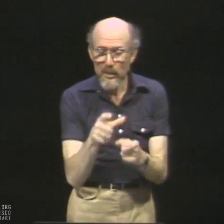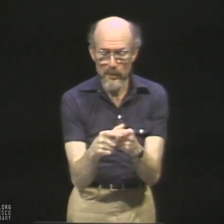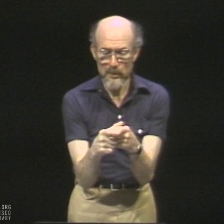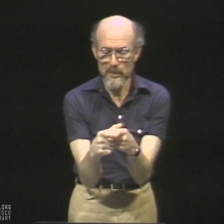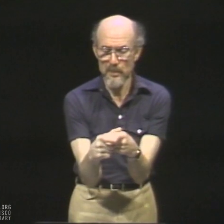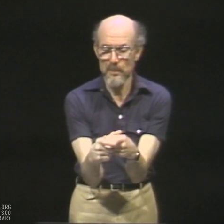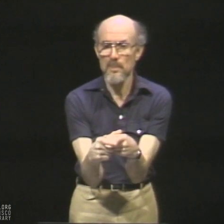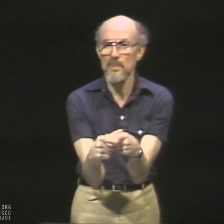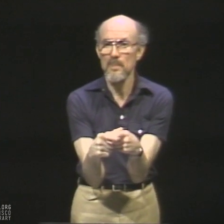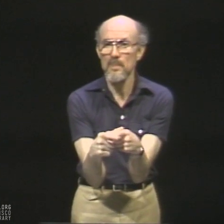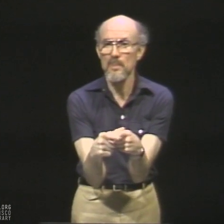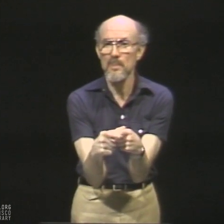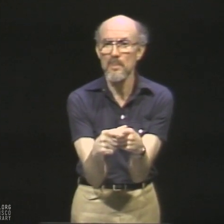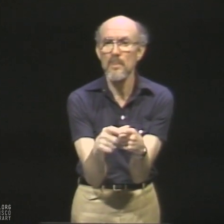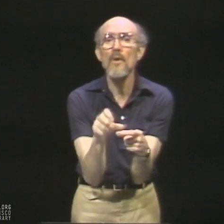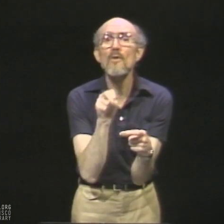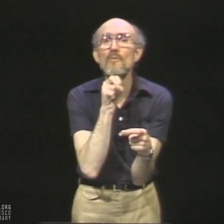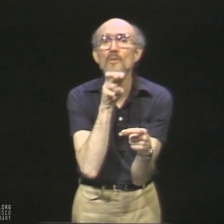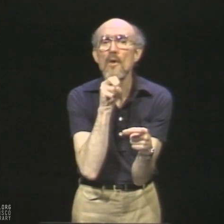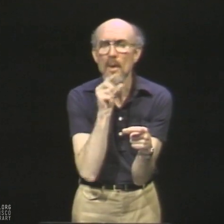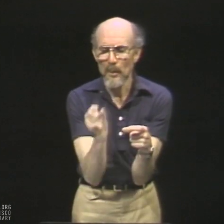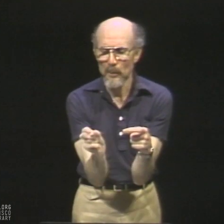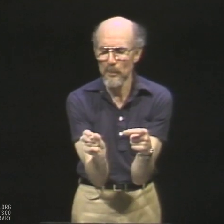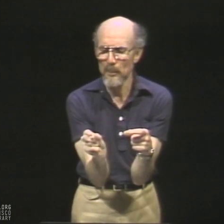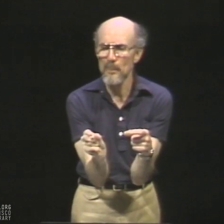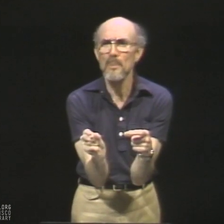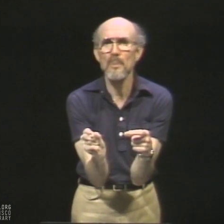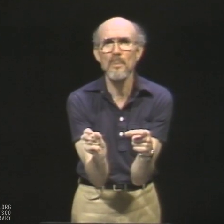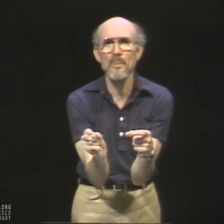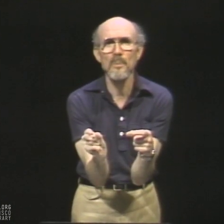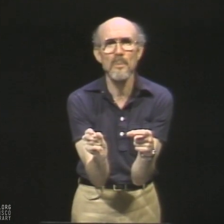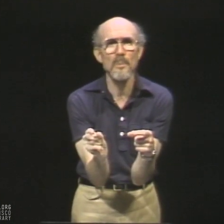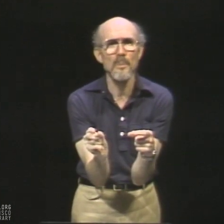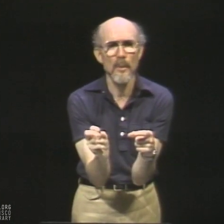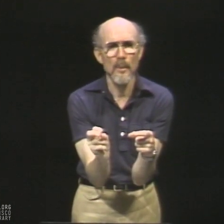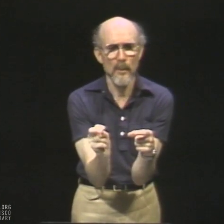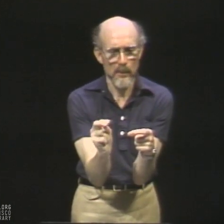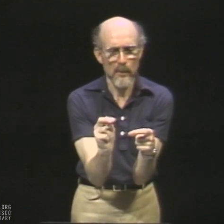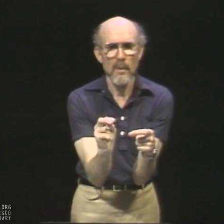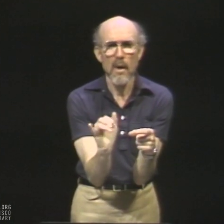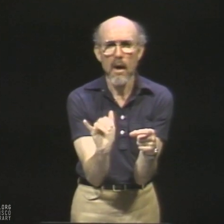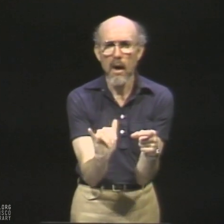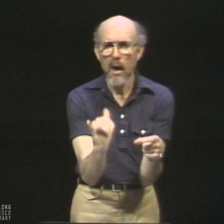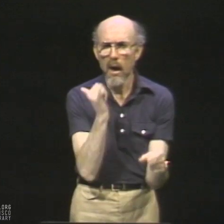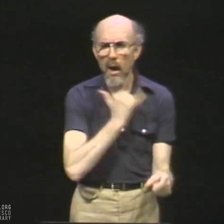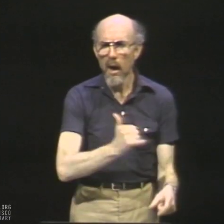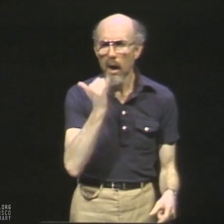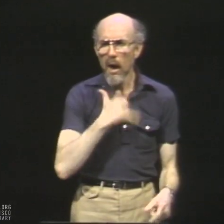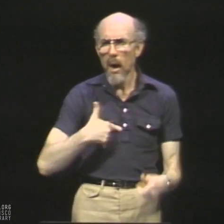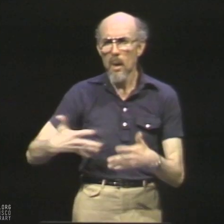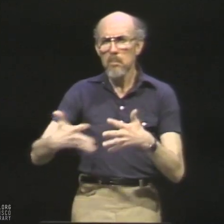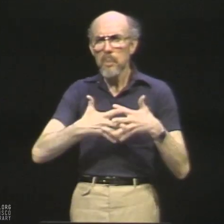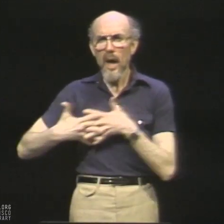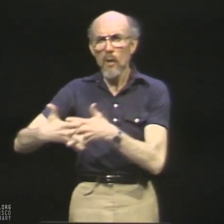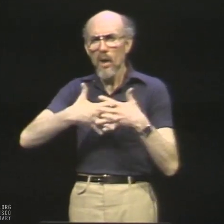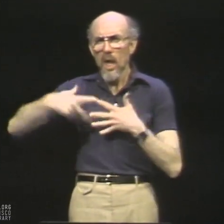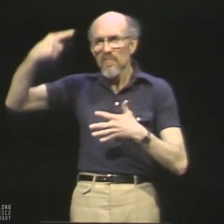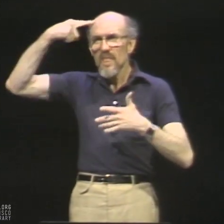believe it. The pond was that big. The frog was that little. I had it all wrong, thinking big like the